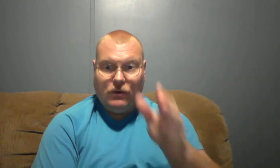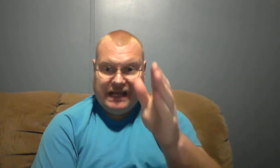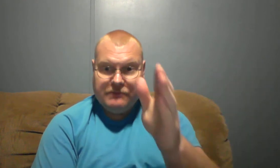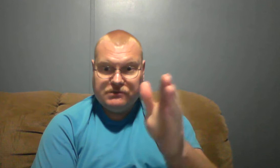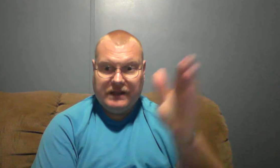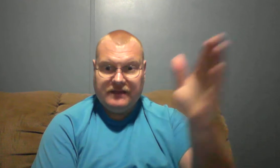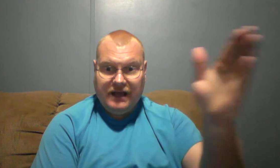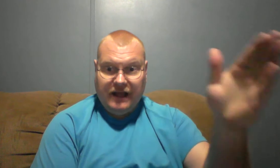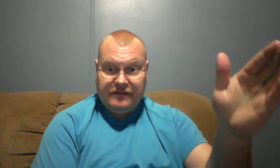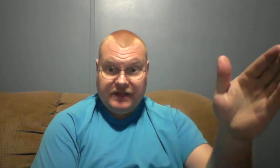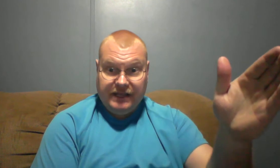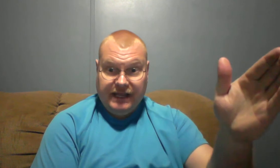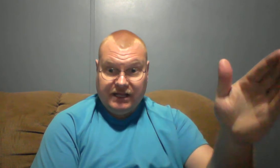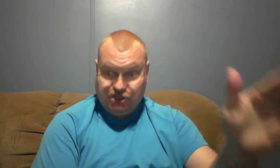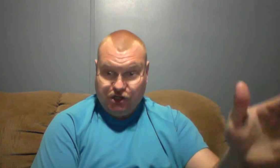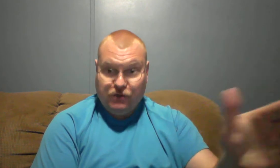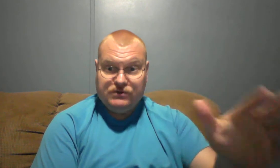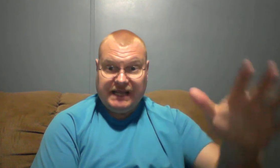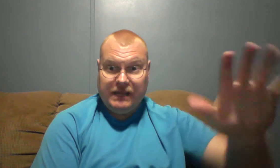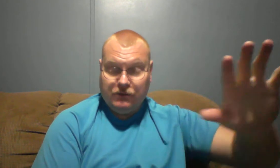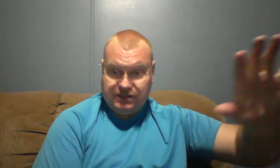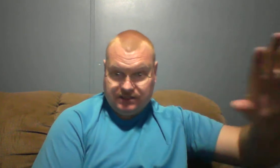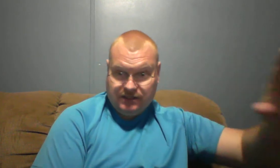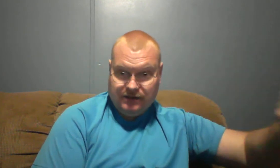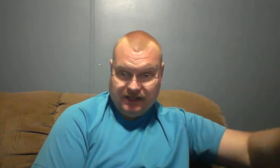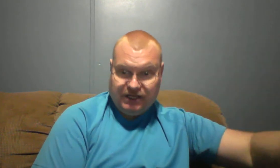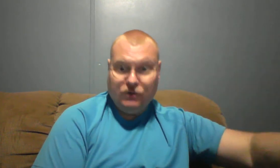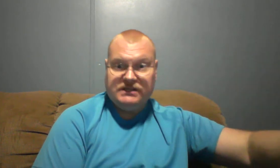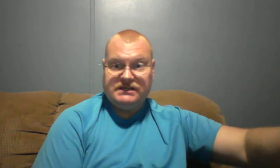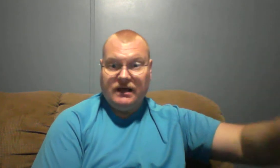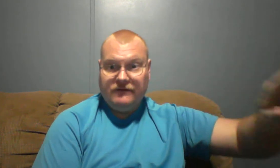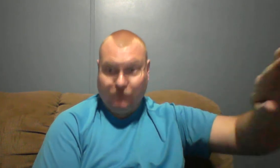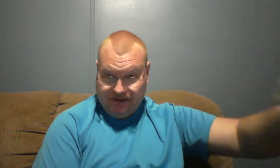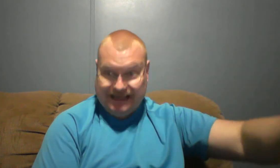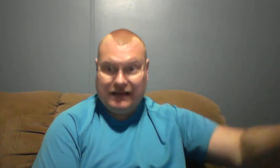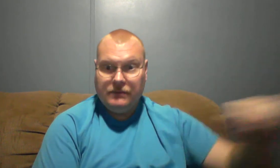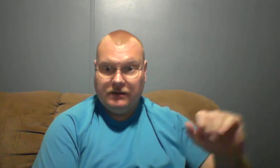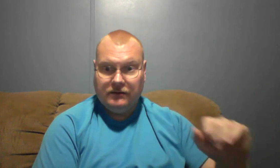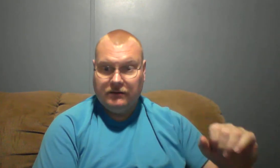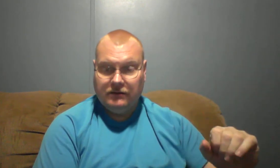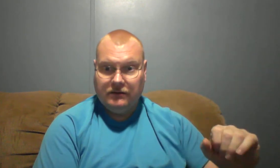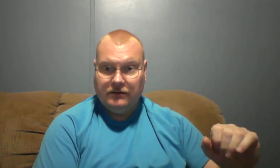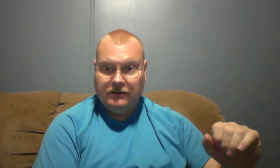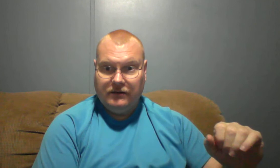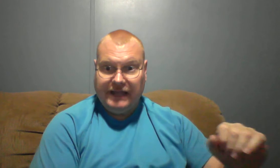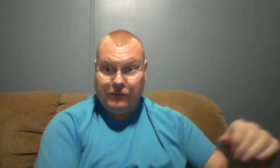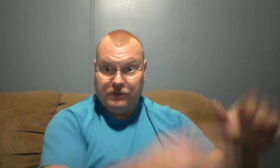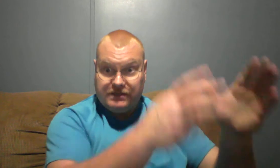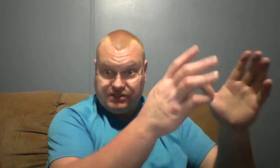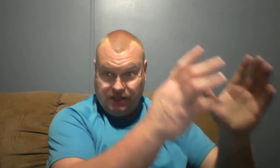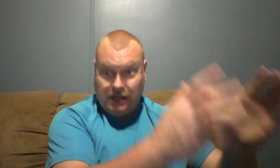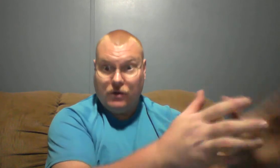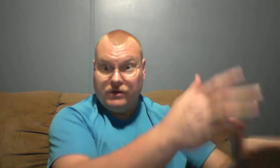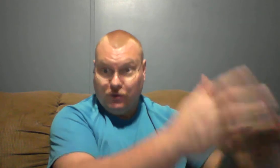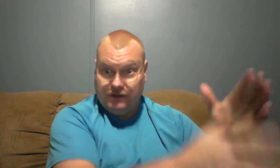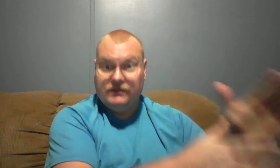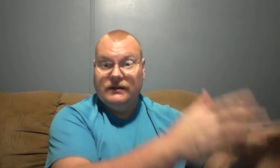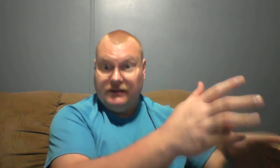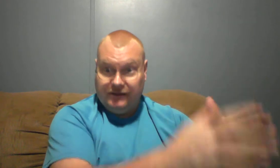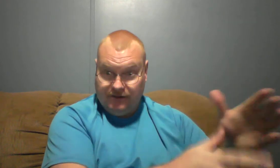he was with the Jews, he was doing stuff with him. He was, you know, doing their,